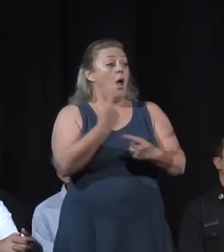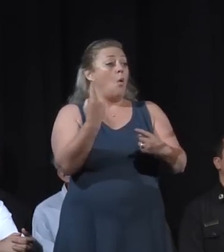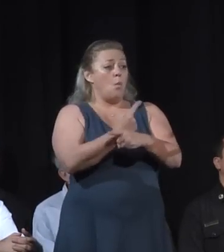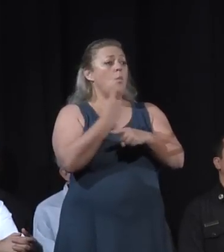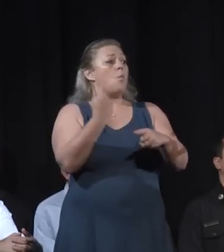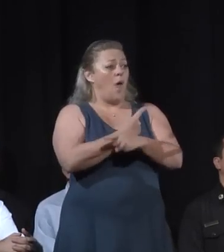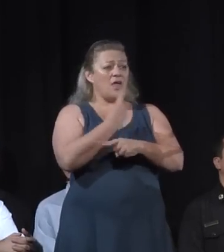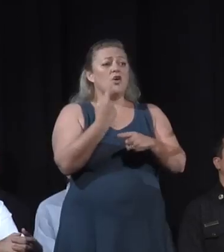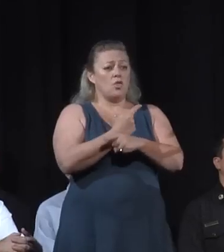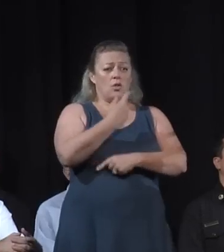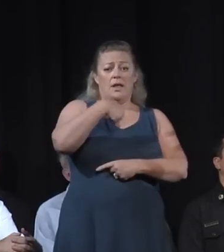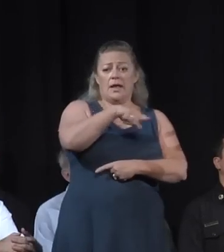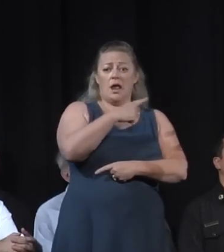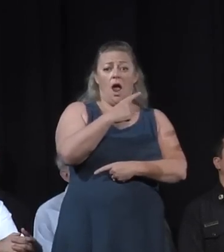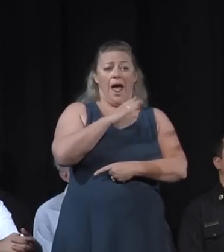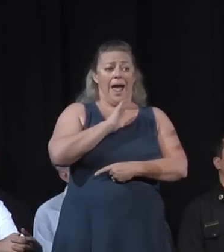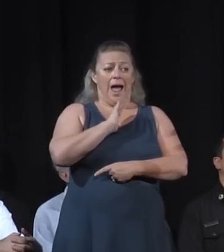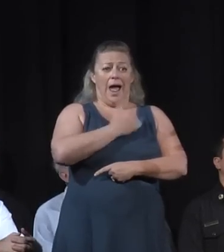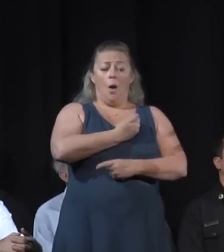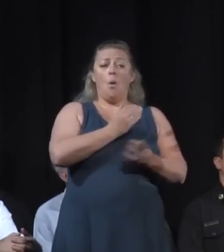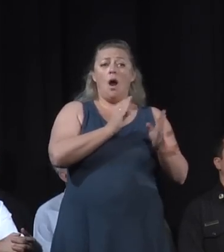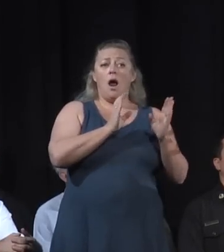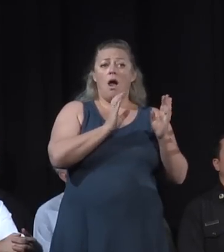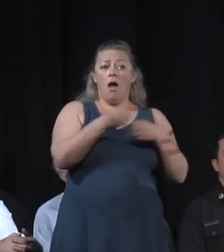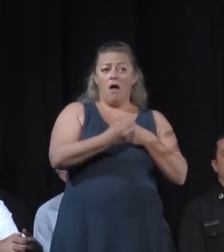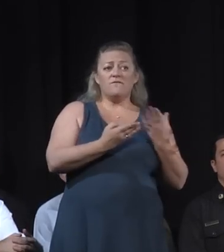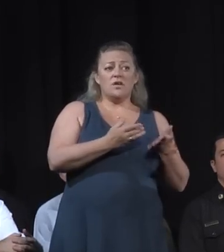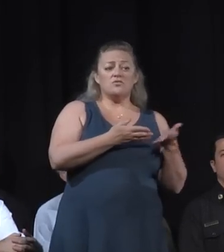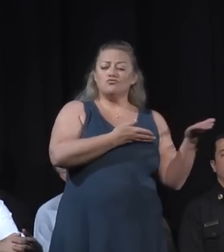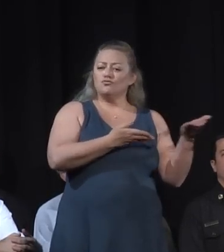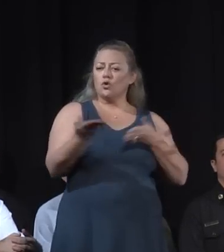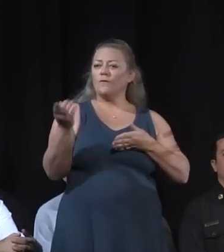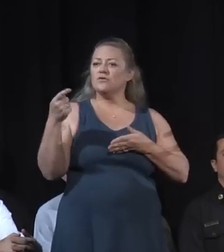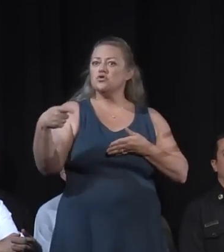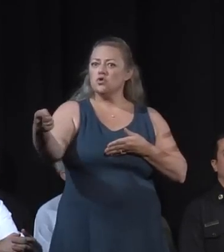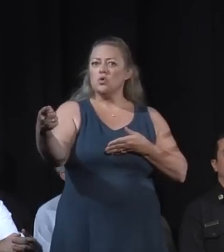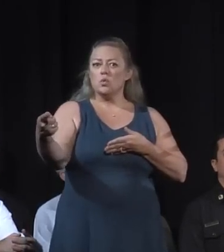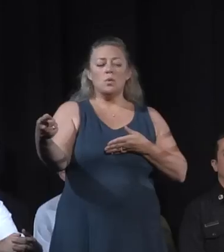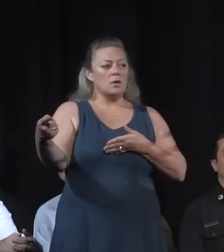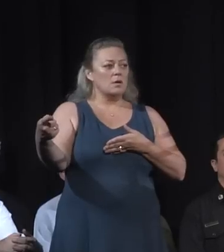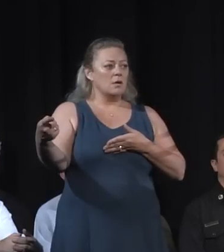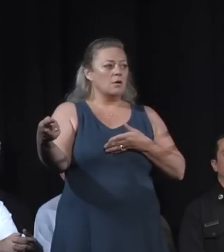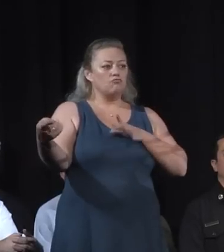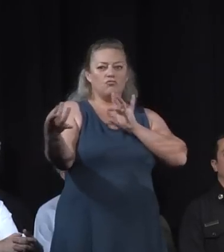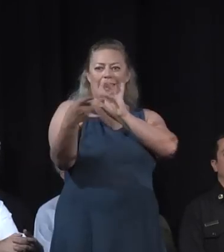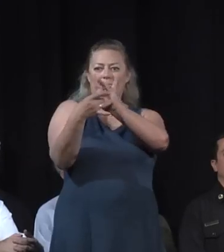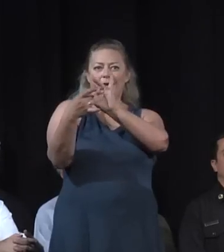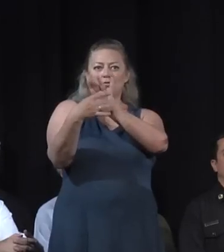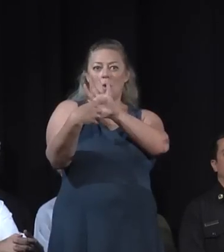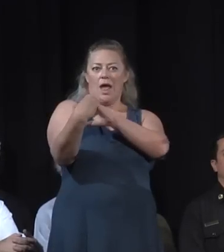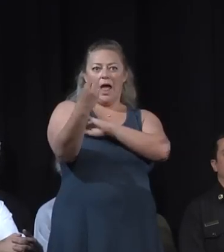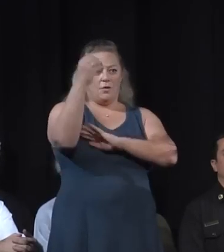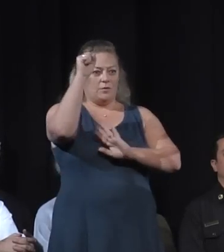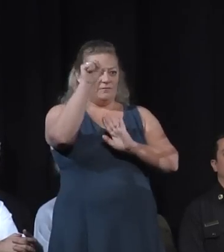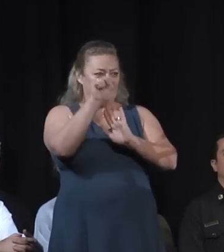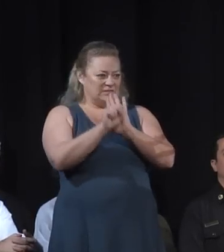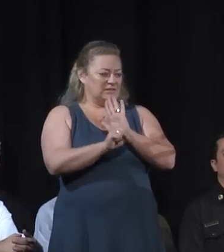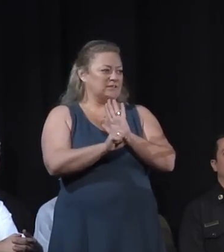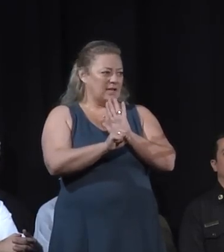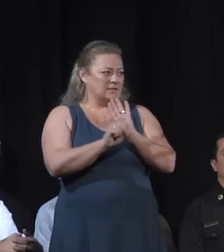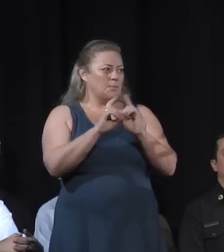serves you in ways to help you navigate state departments. This is not going to be the exception.